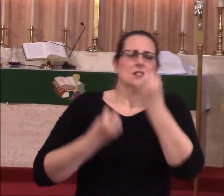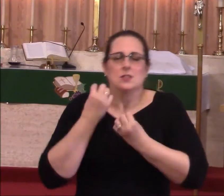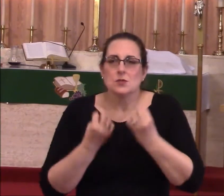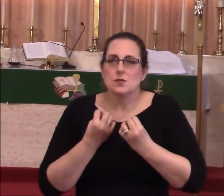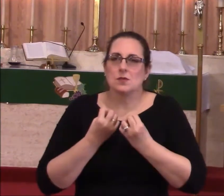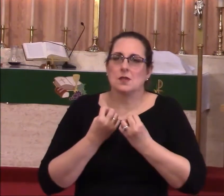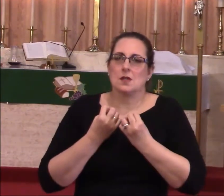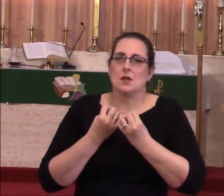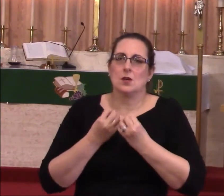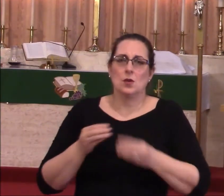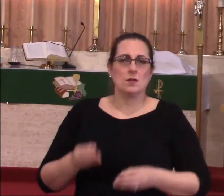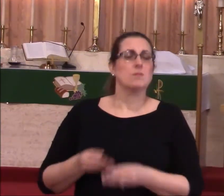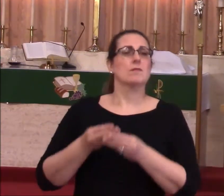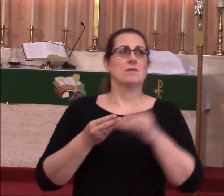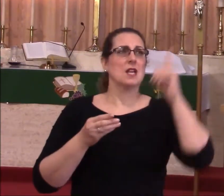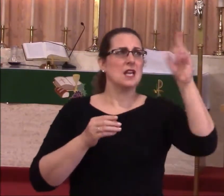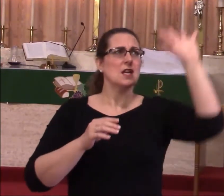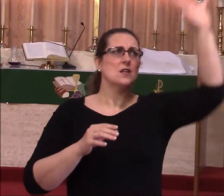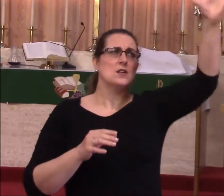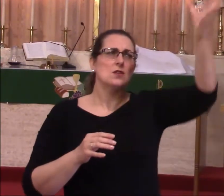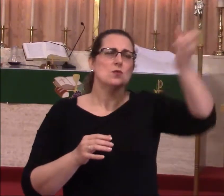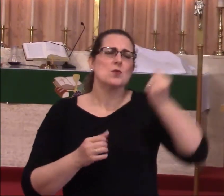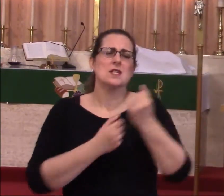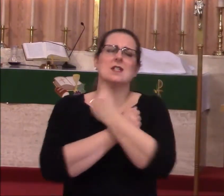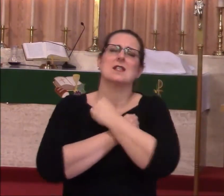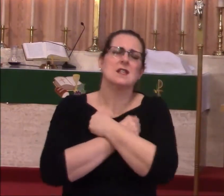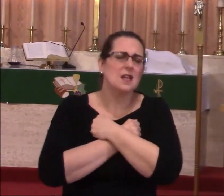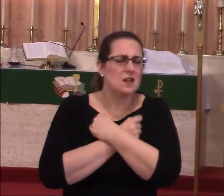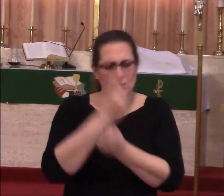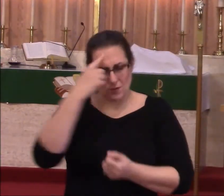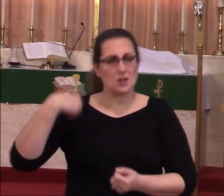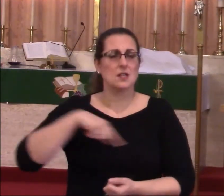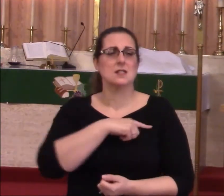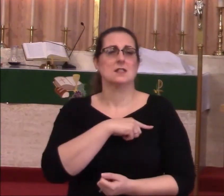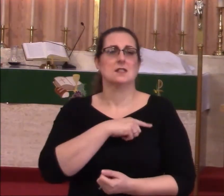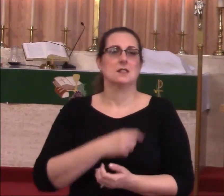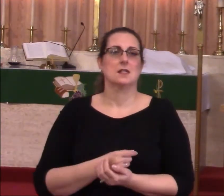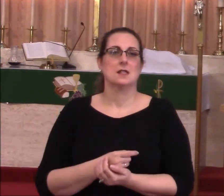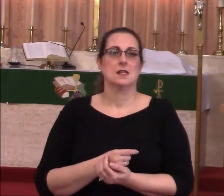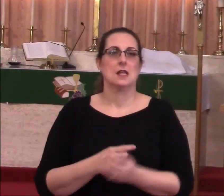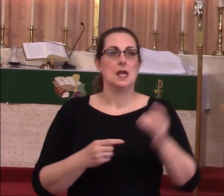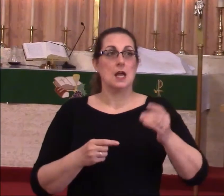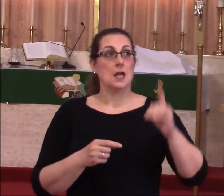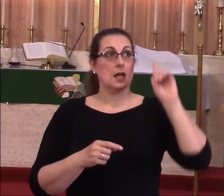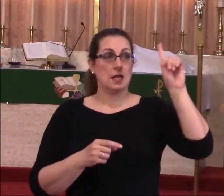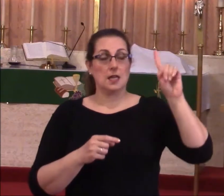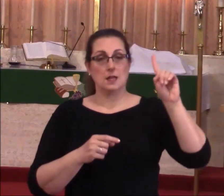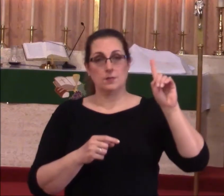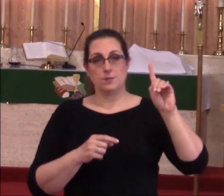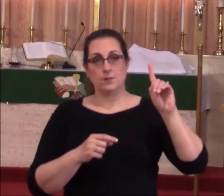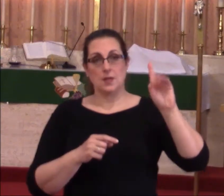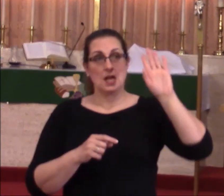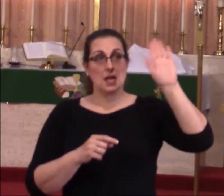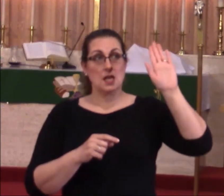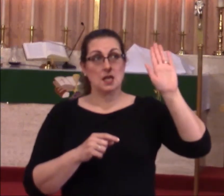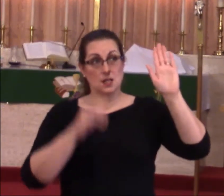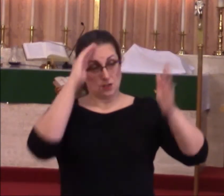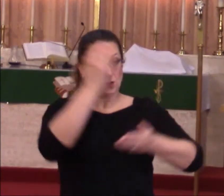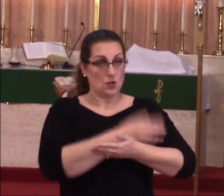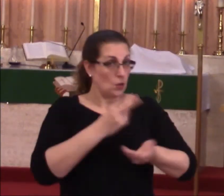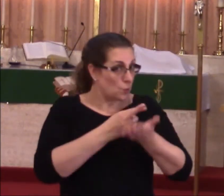reaches into our life with his gracious love, and covers us in the righteousness of his son.